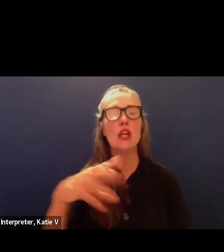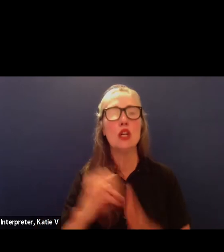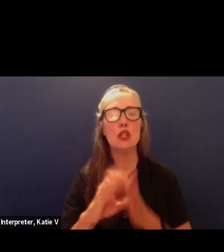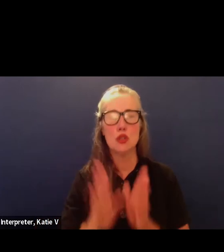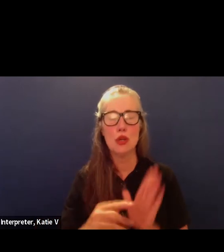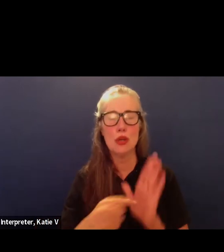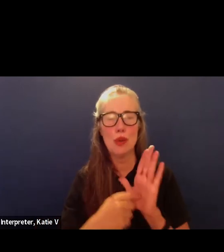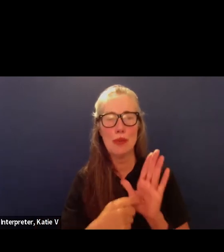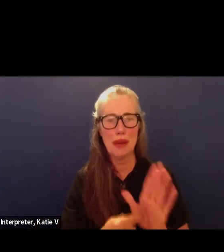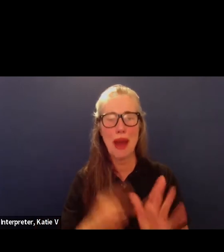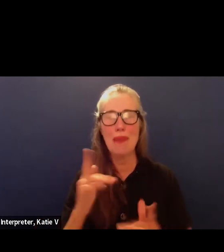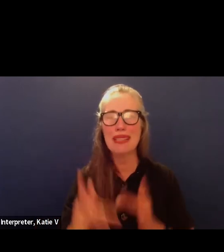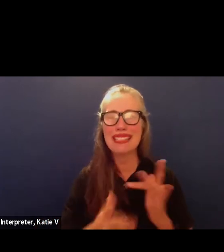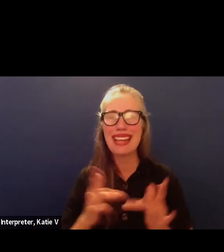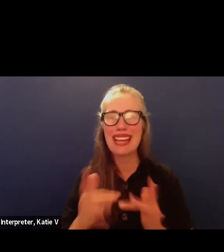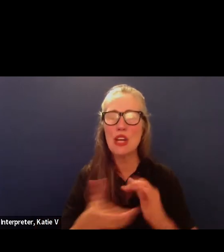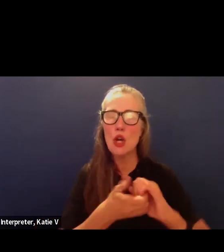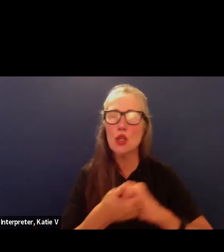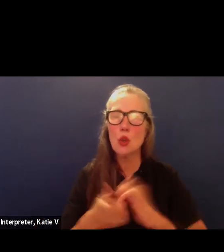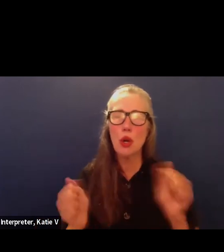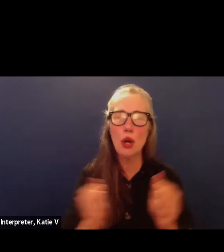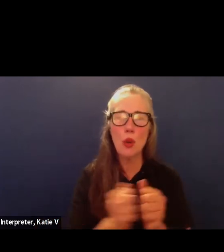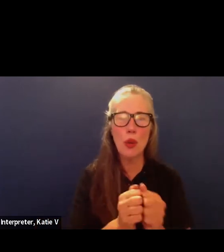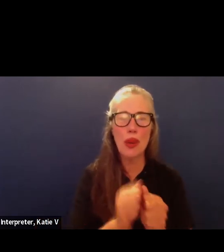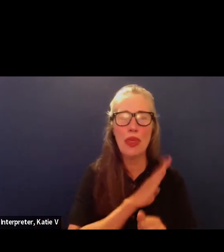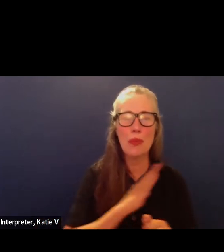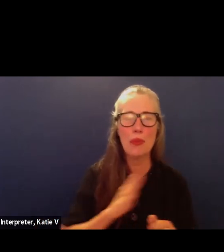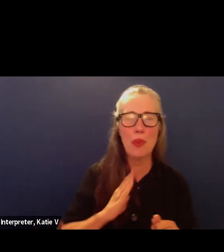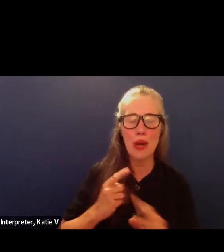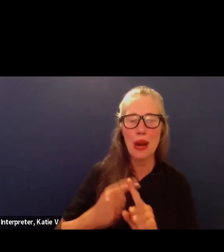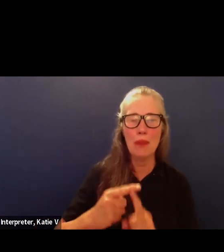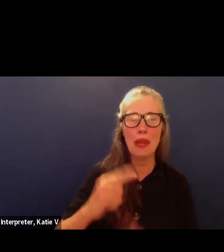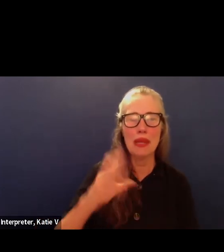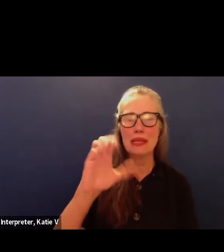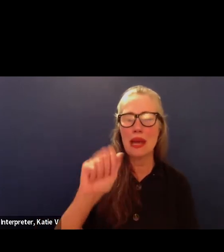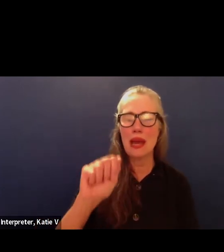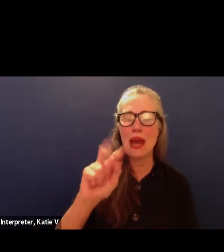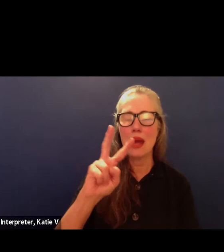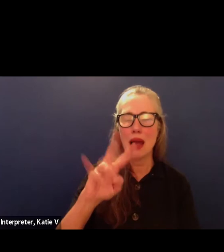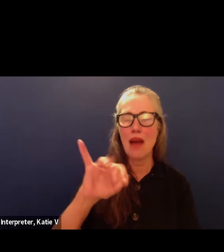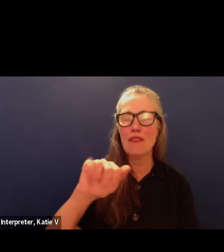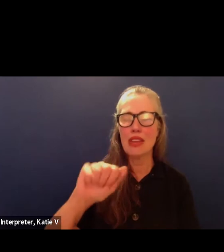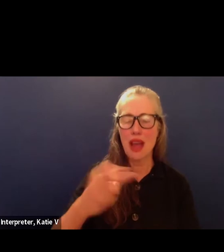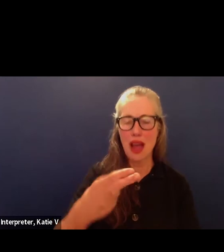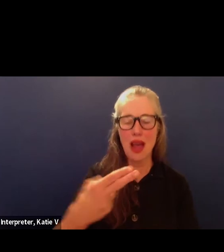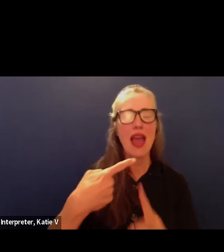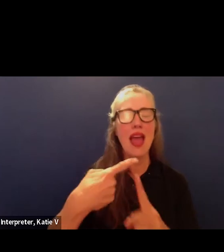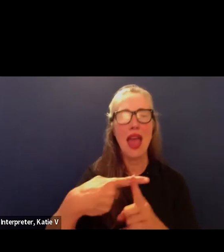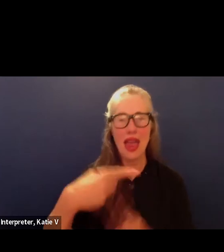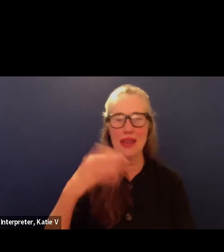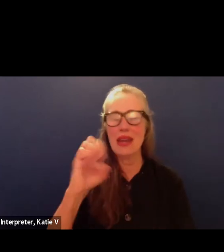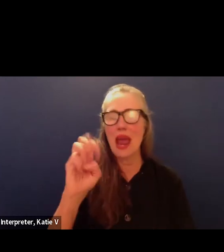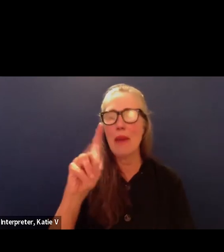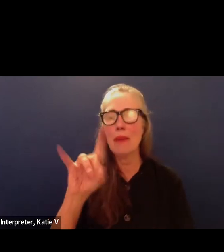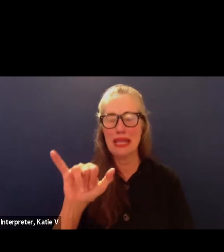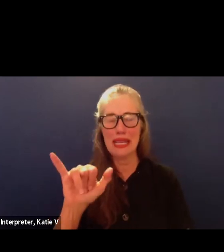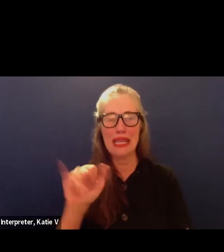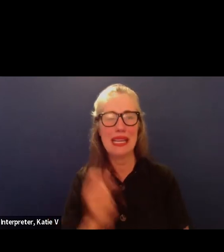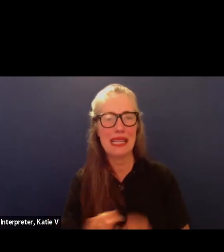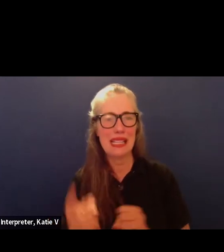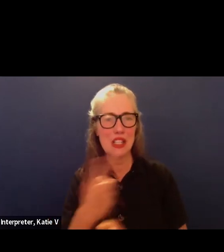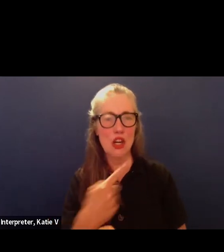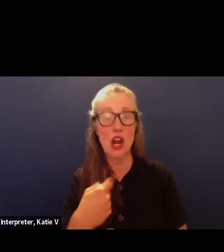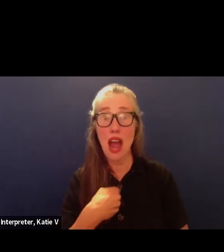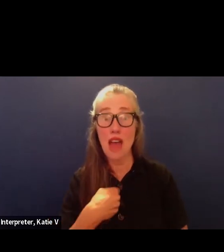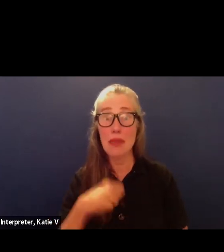to be working with the board as well as kavya and emily this coming school year um i've been i've been a sb